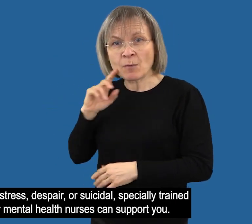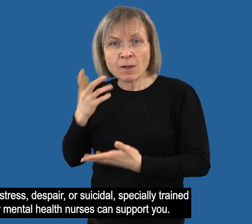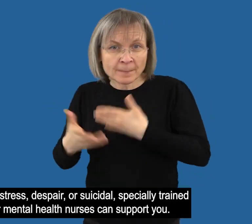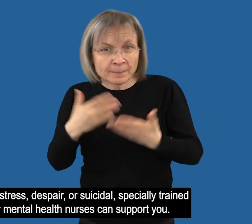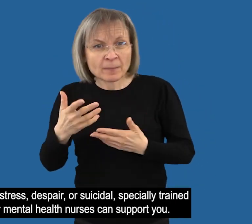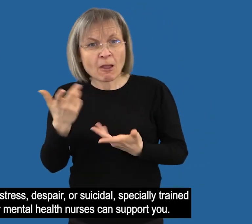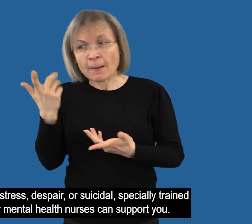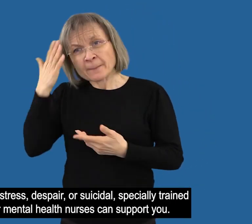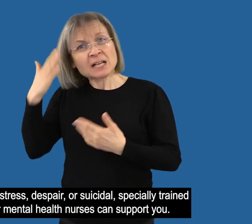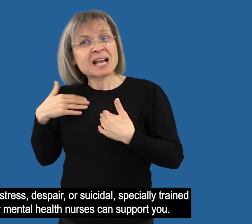can support you